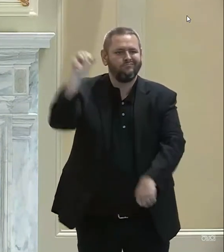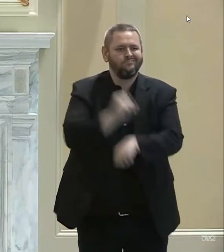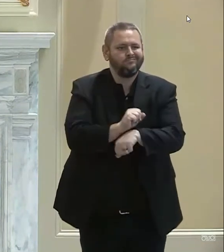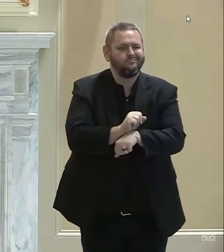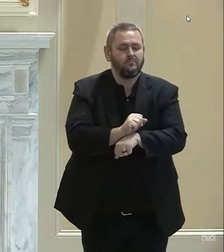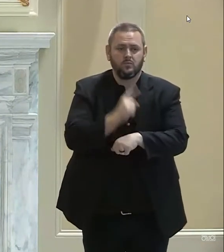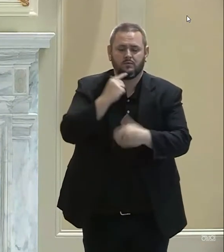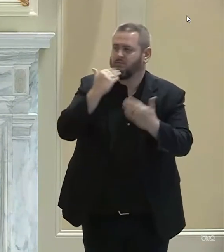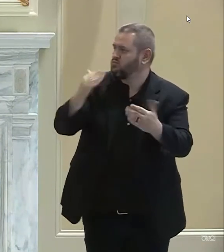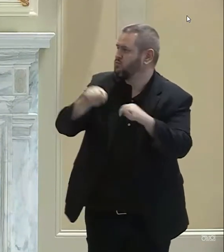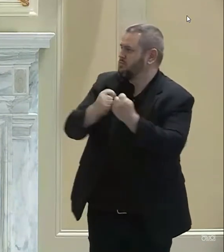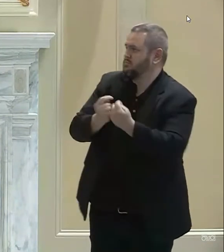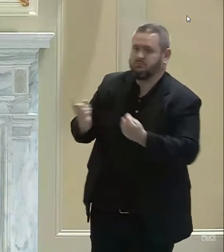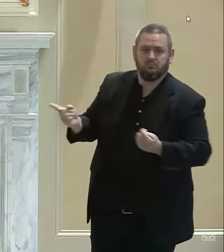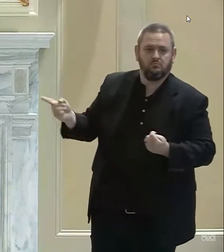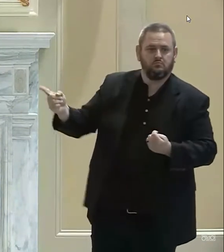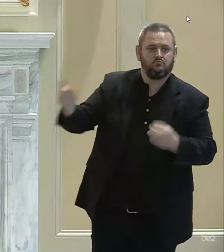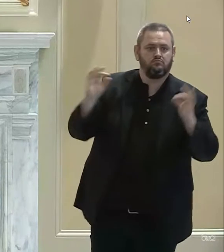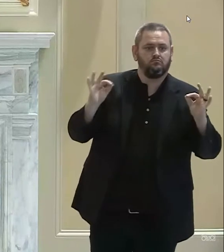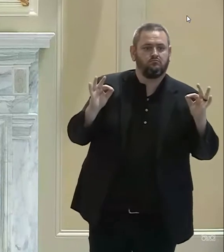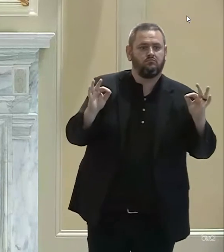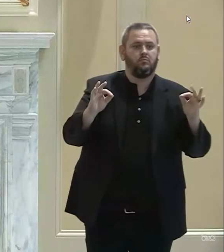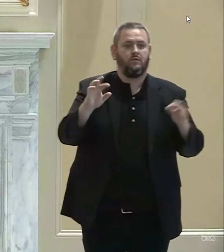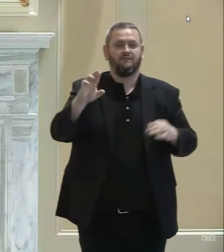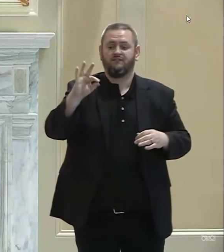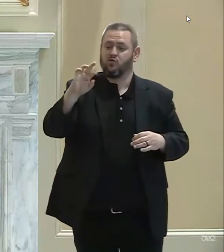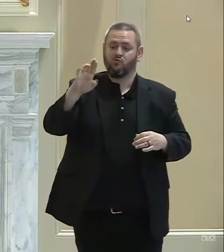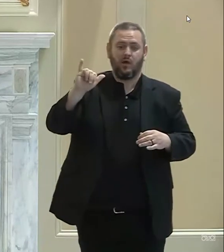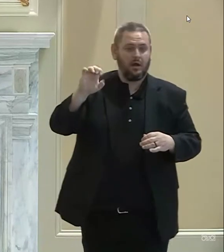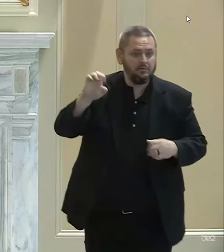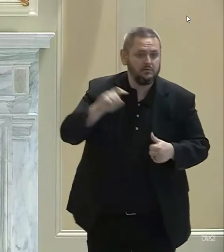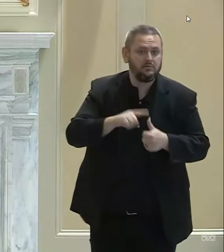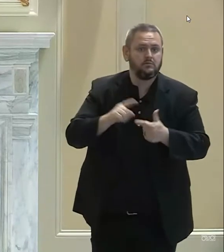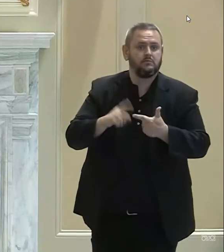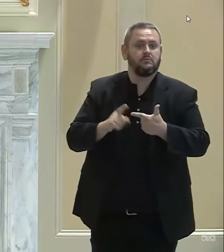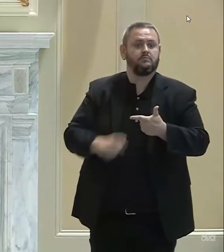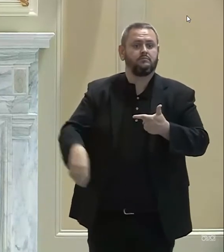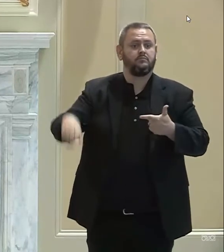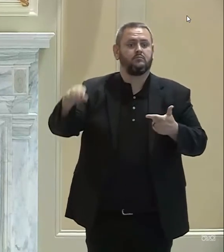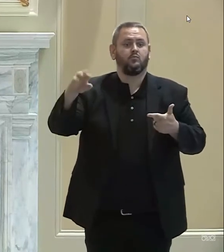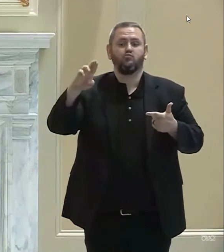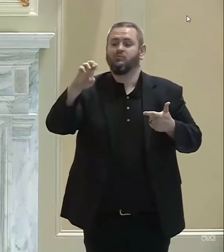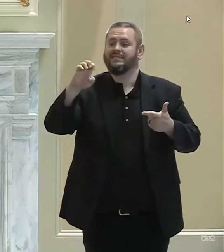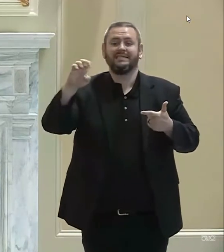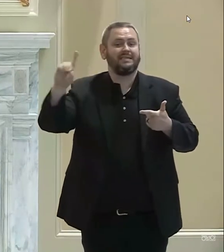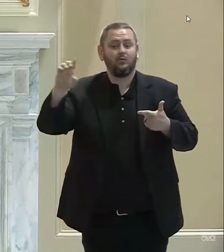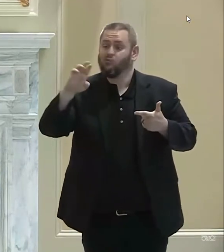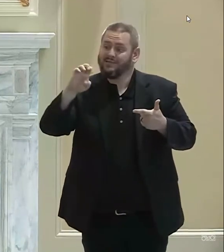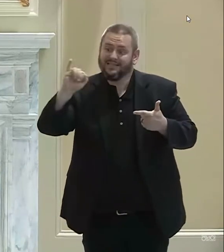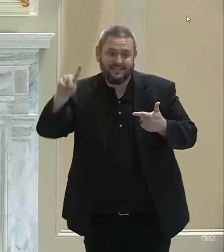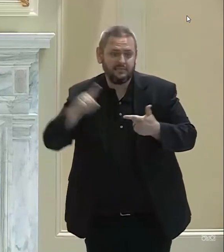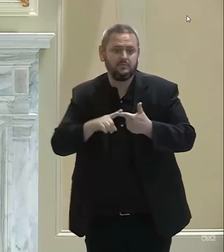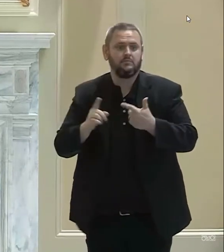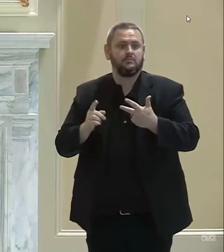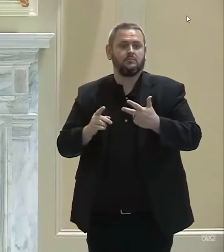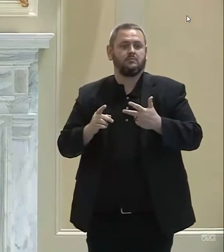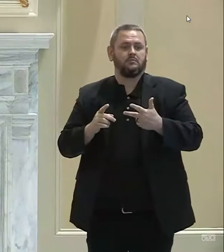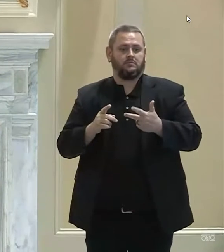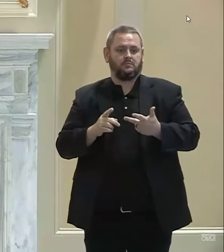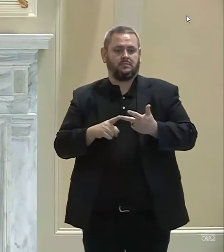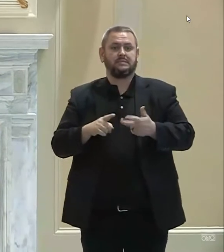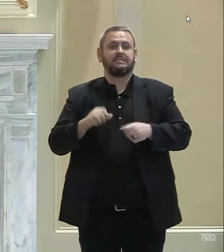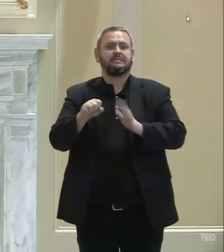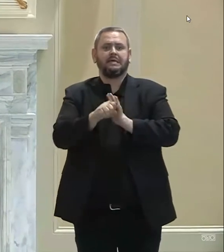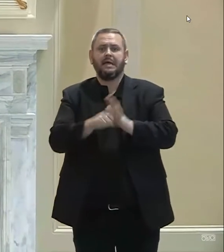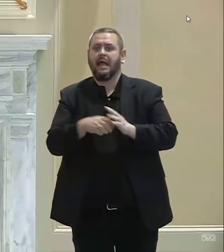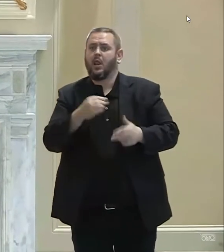the work you've done to make this possible. Keith Reed, thank you so much. Our state and local health departments that have worked so